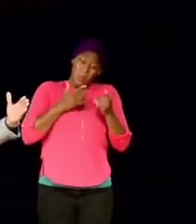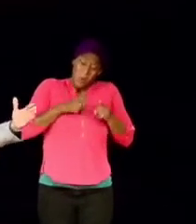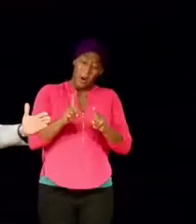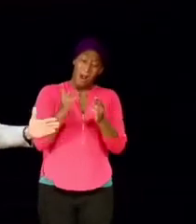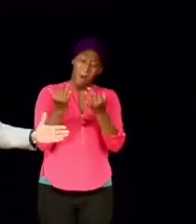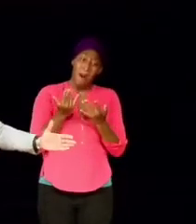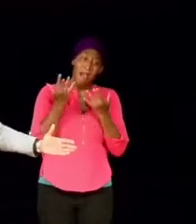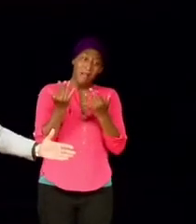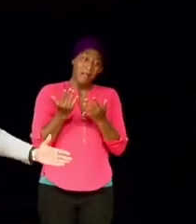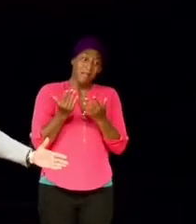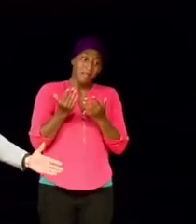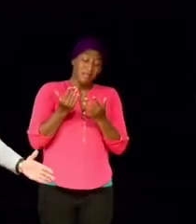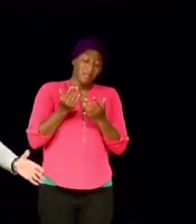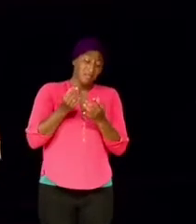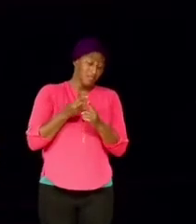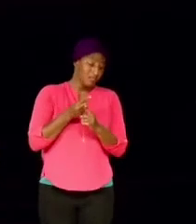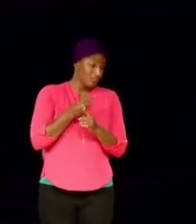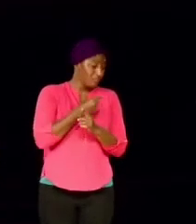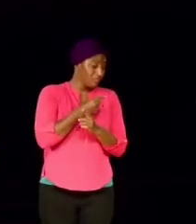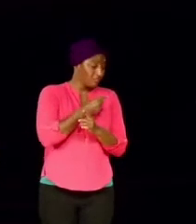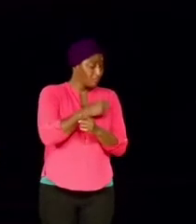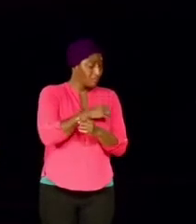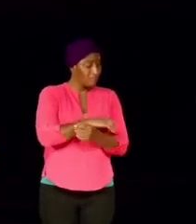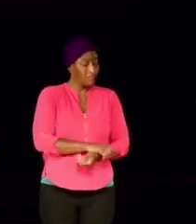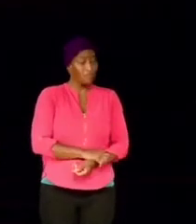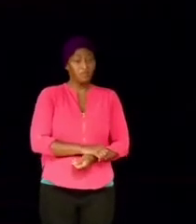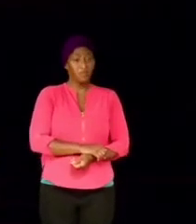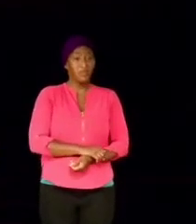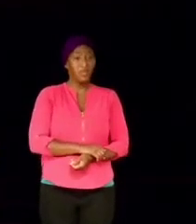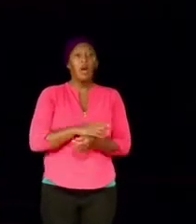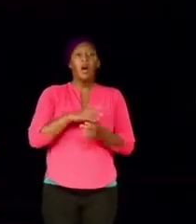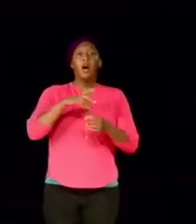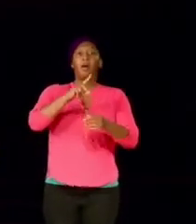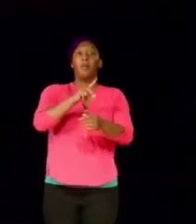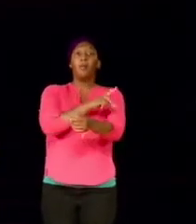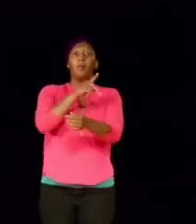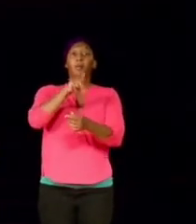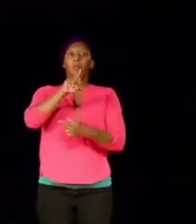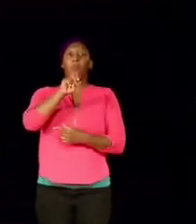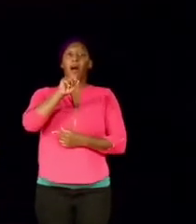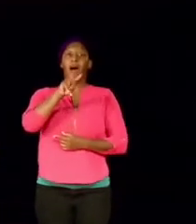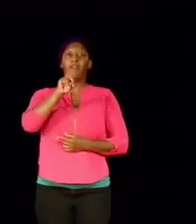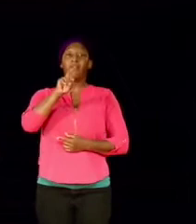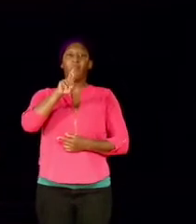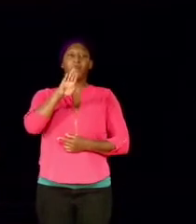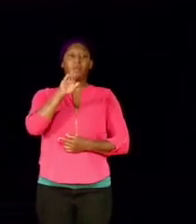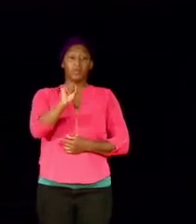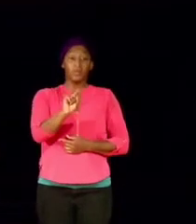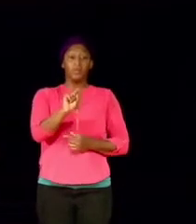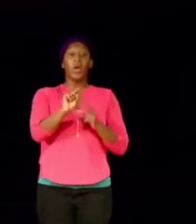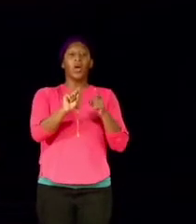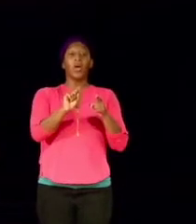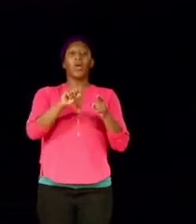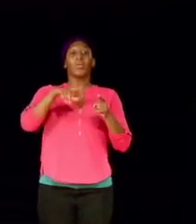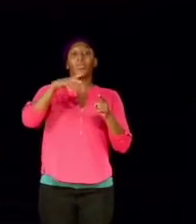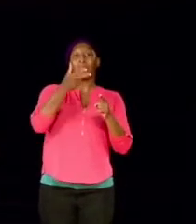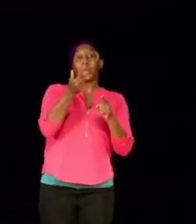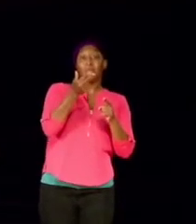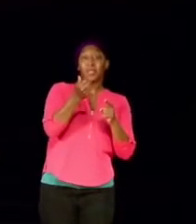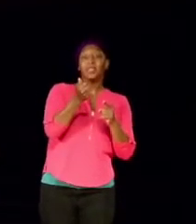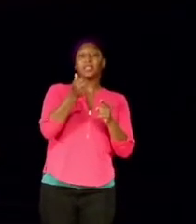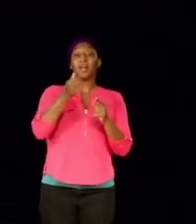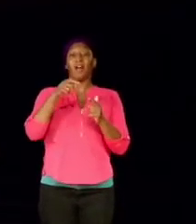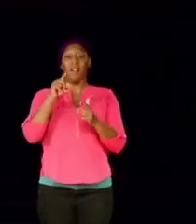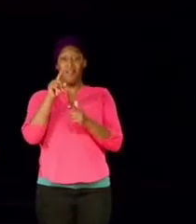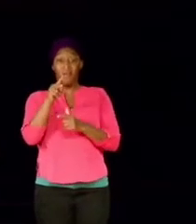deferred. The Bible says in Proverbs chapter 13, verse number 12, King James version. It